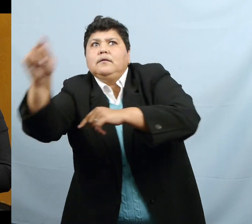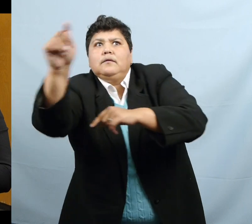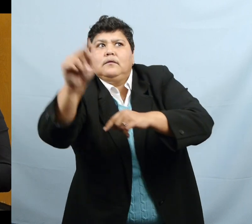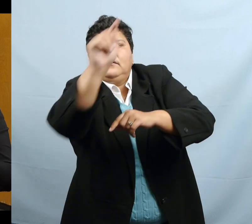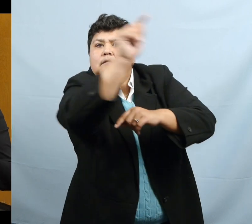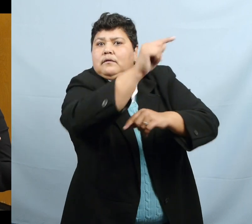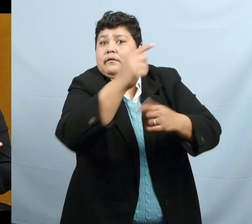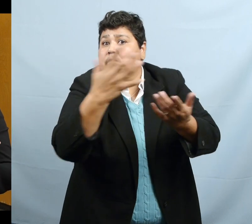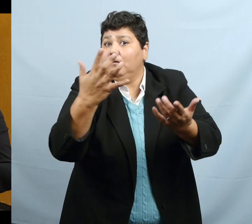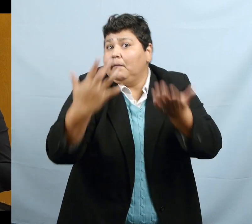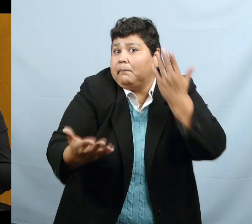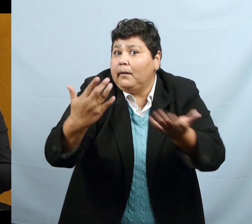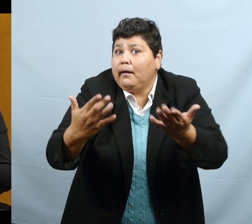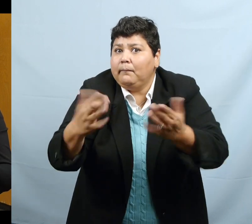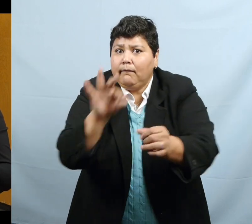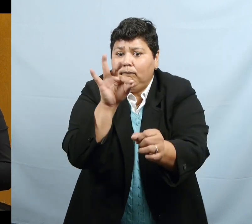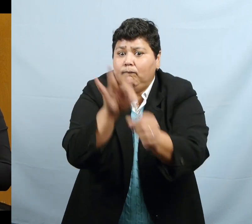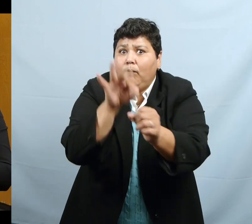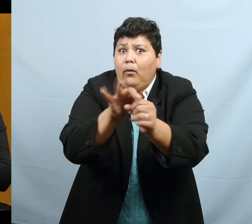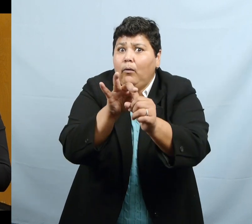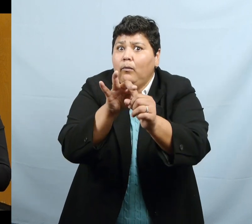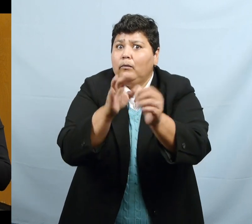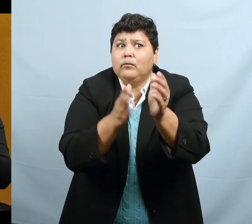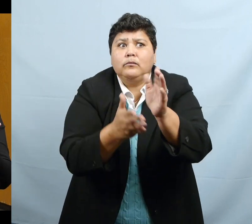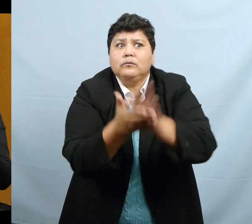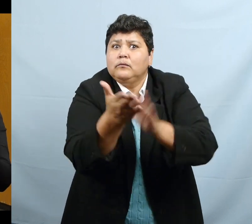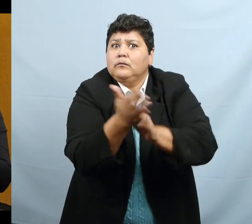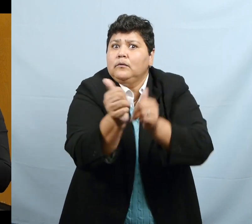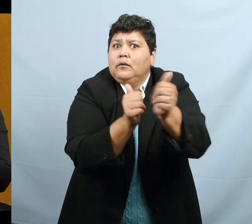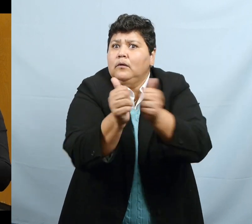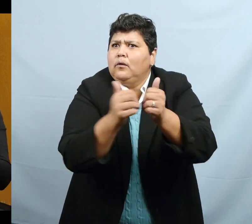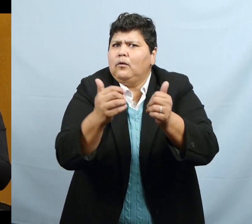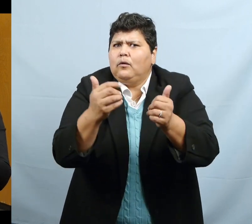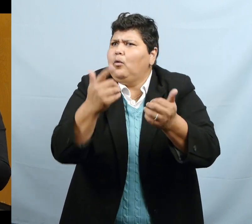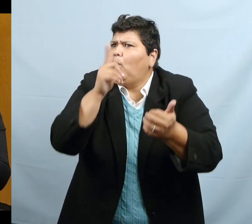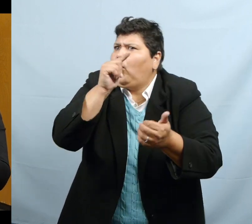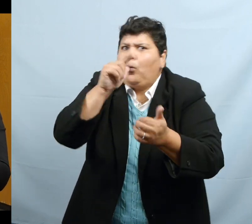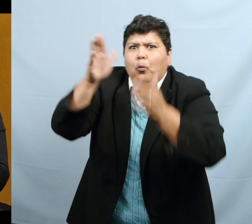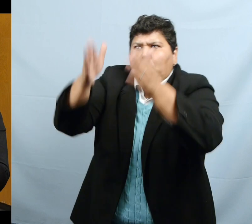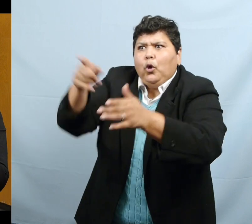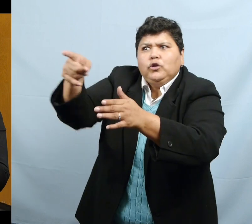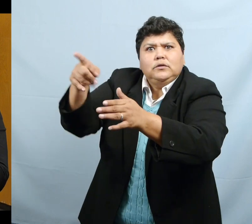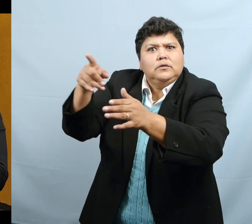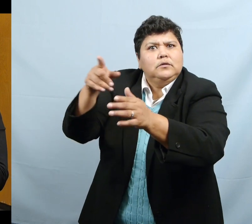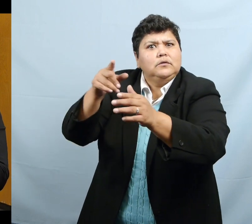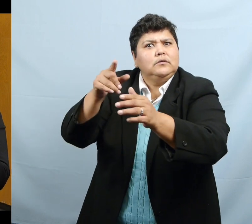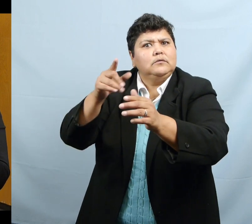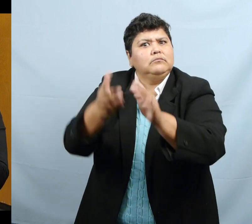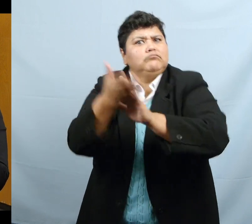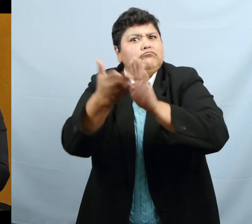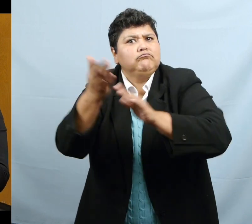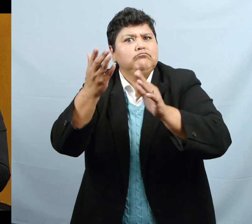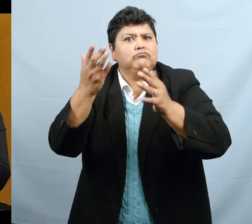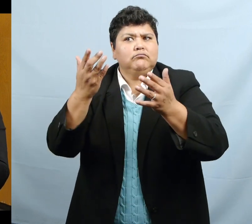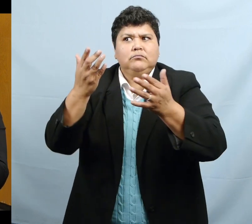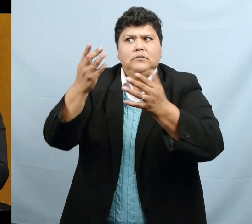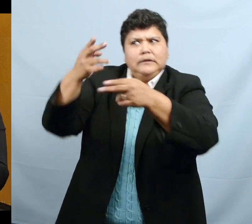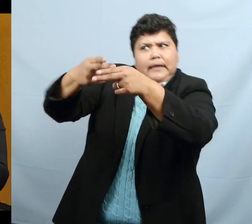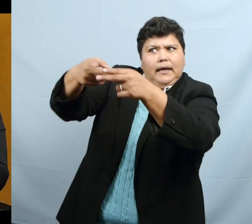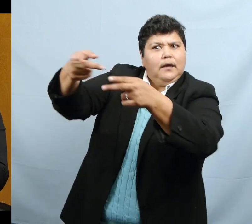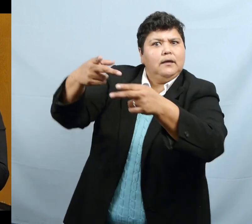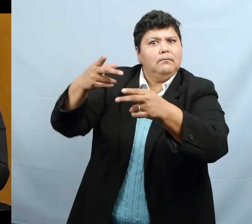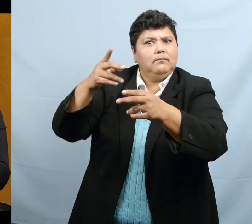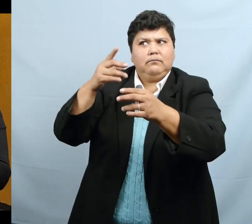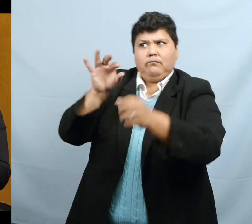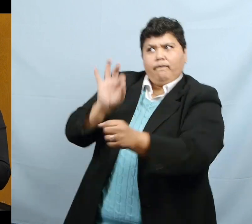going to the polls. For whom. The names. The last names of these candidates. I need to know who they are. How to